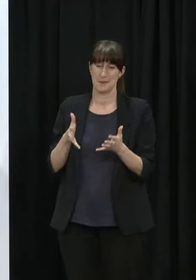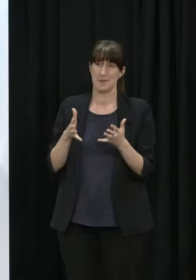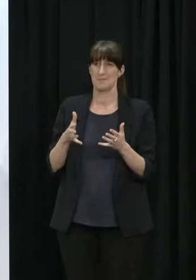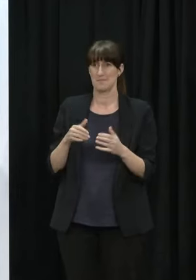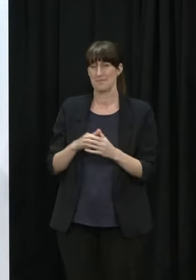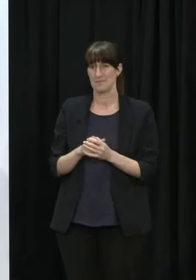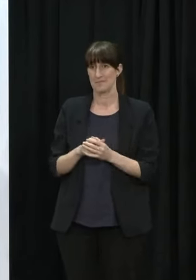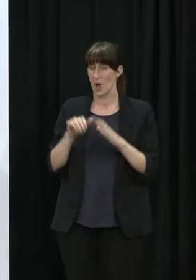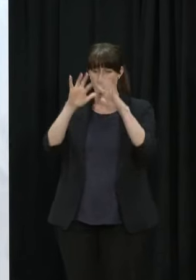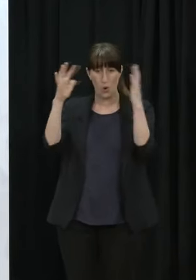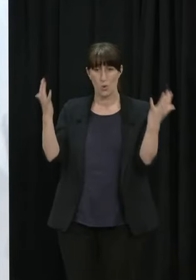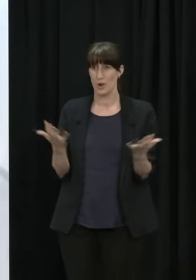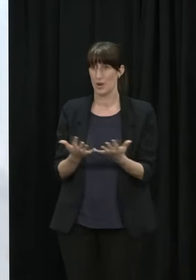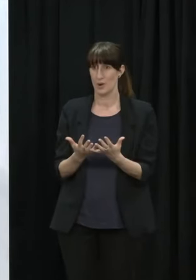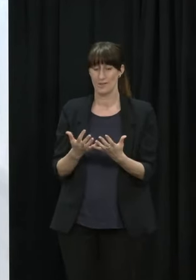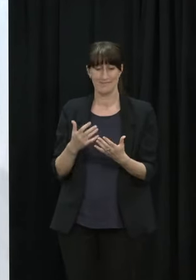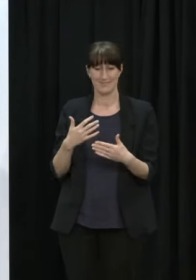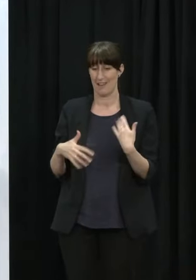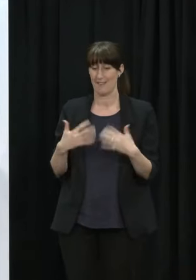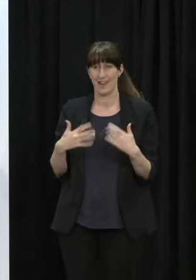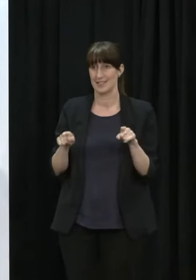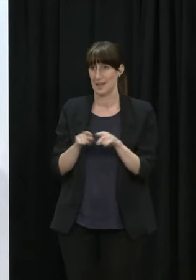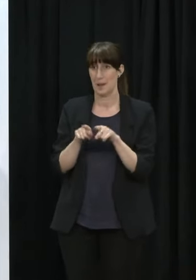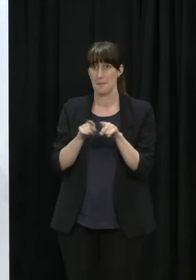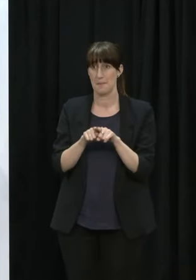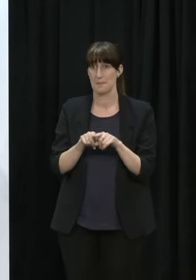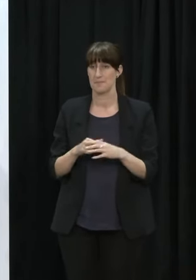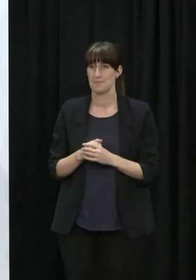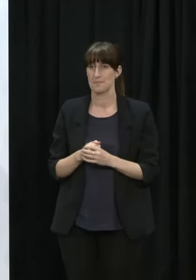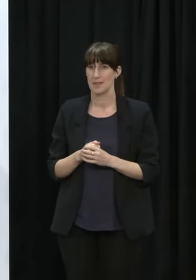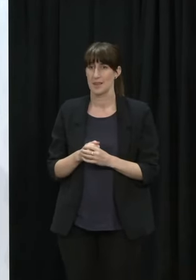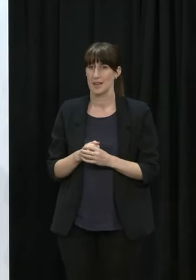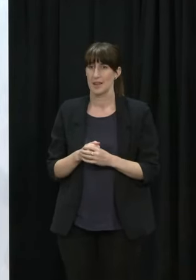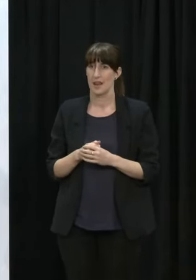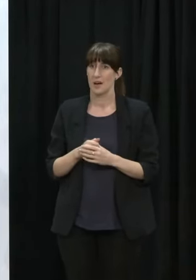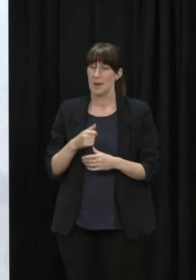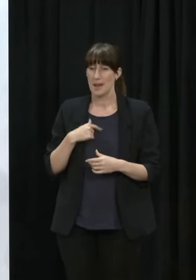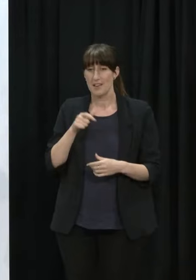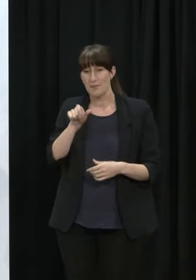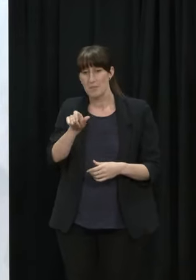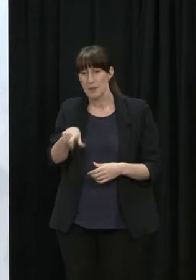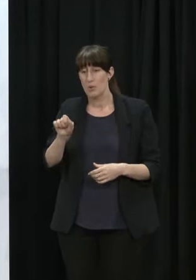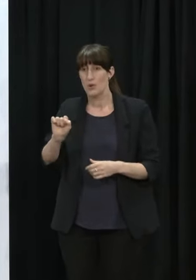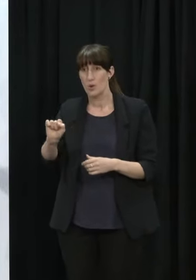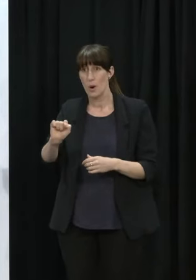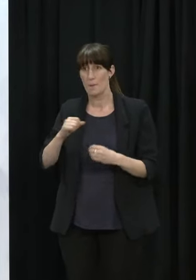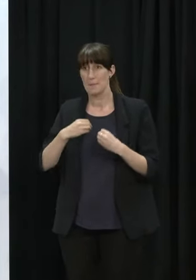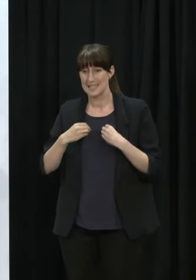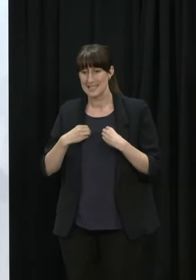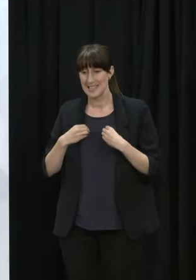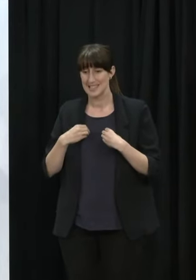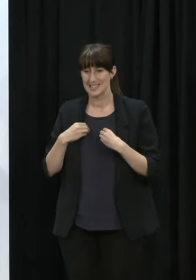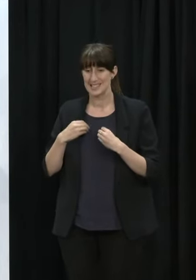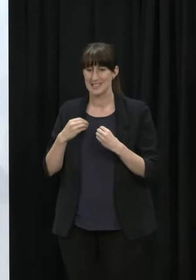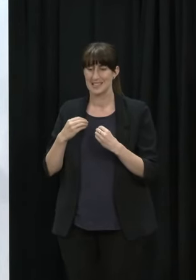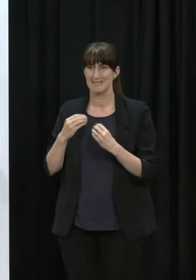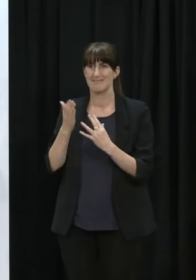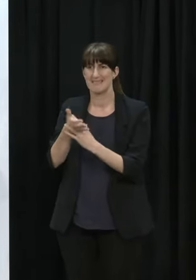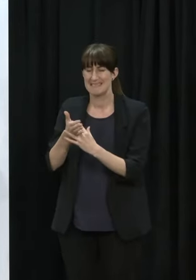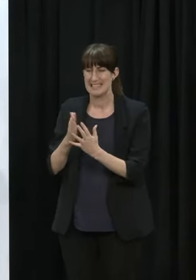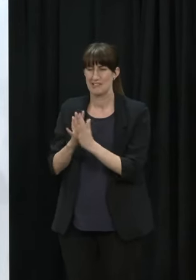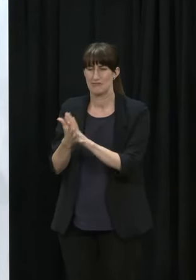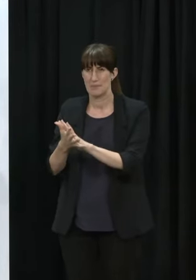to acknowledge that at a personal and individual level whether it's people who whose businesses are affected whether it's people whose travel plans have been affected